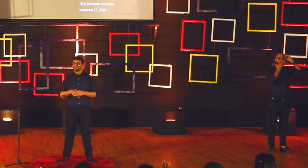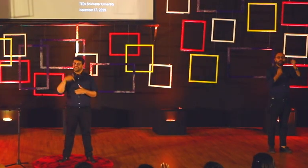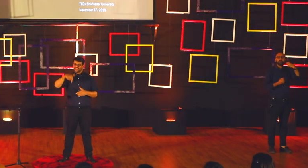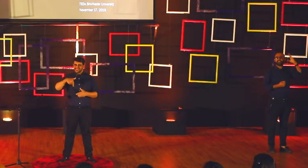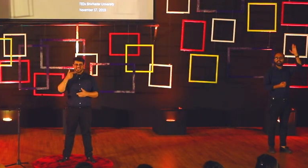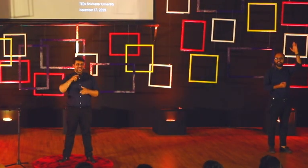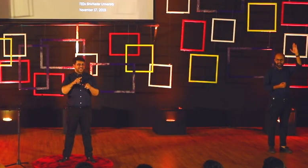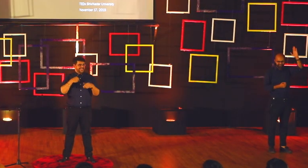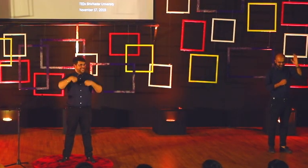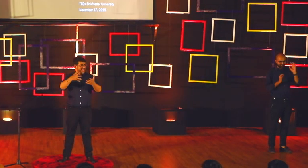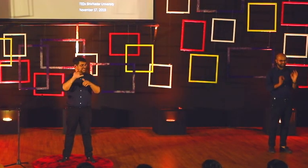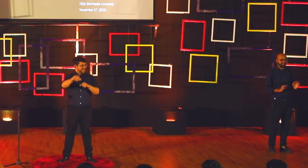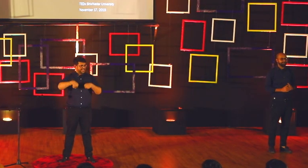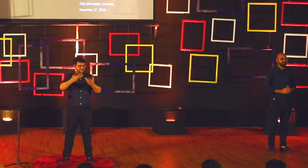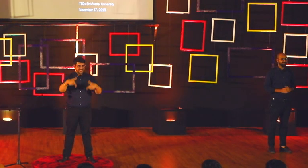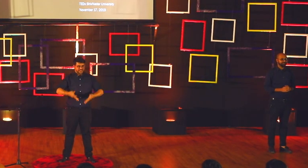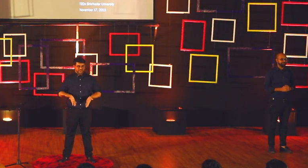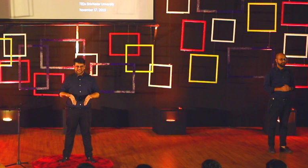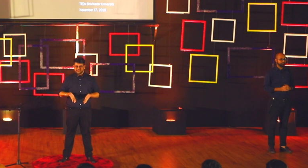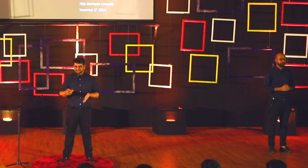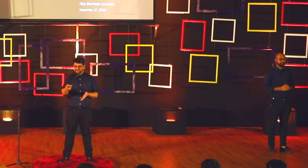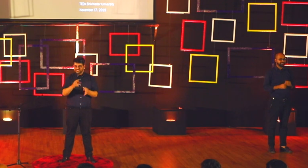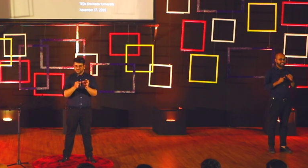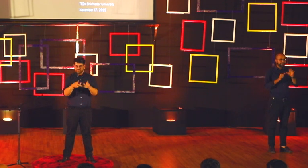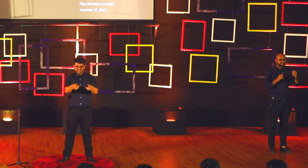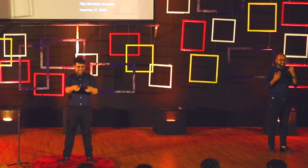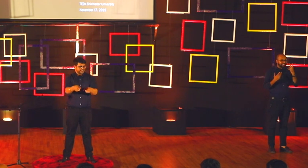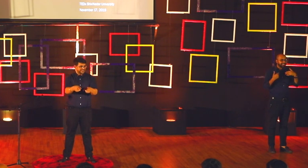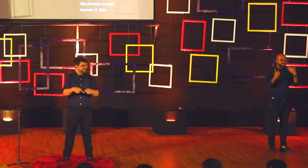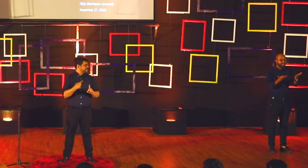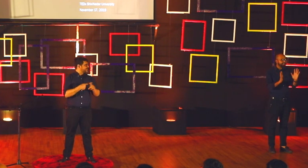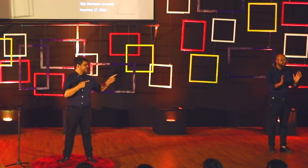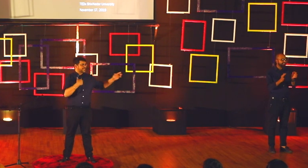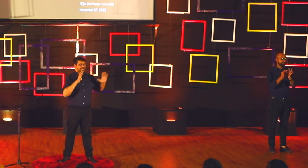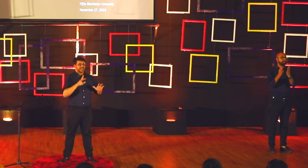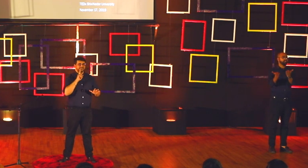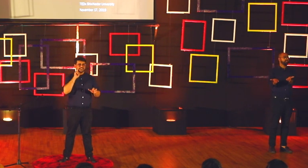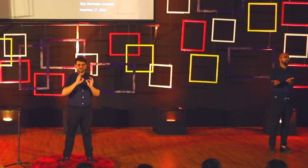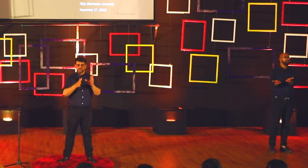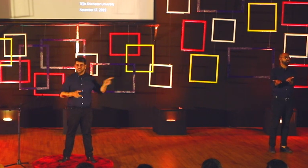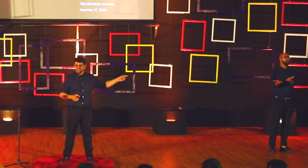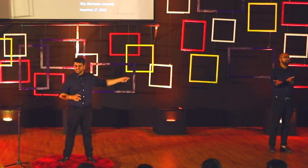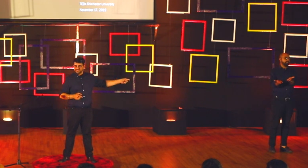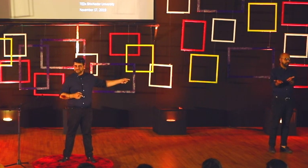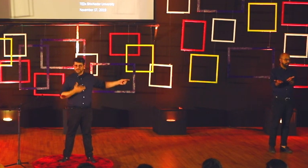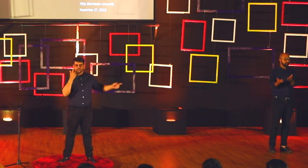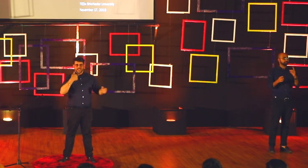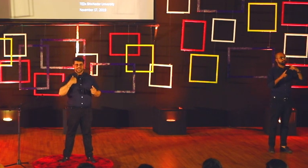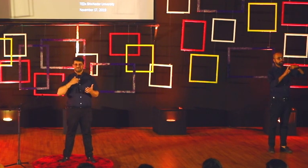Woo! Great. So, the kind of example and the kind of access I give you right now, for example, we have a deaf interpreter on stage standing